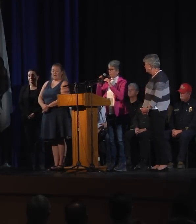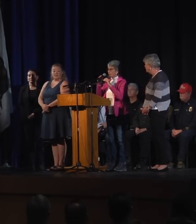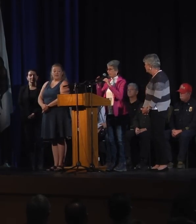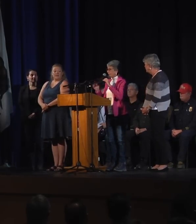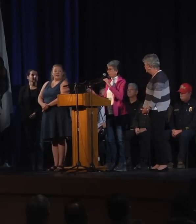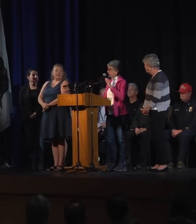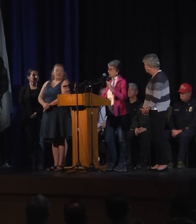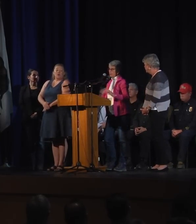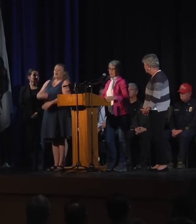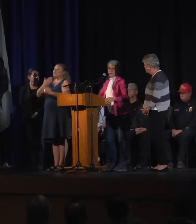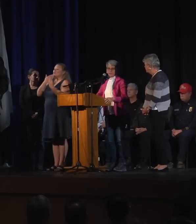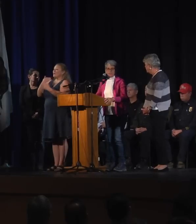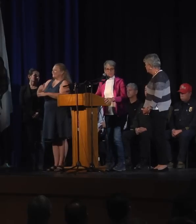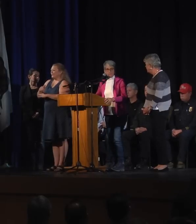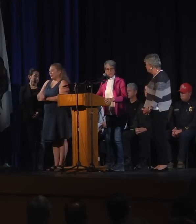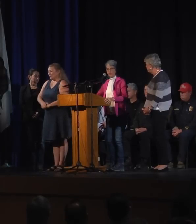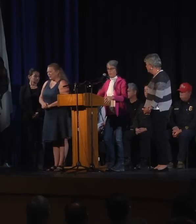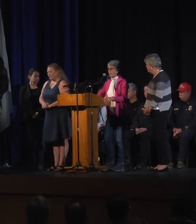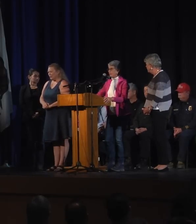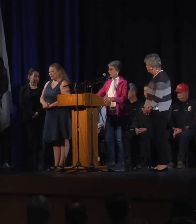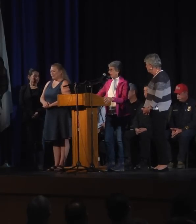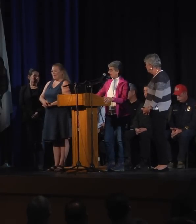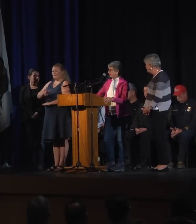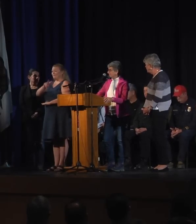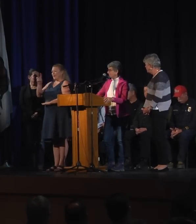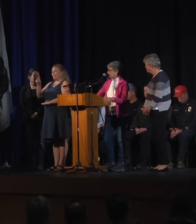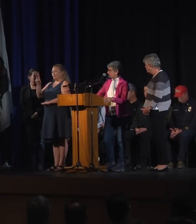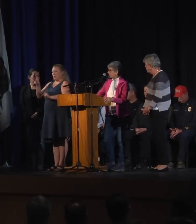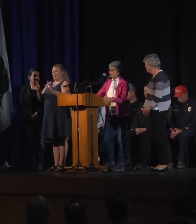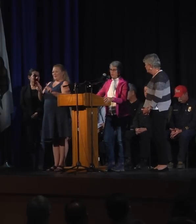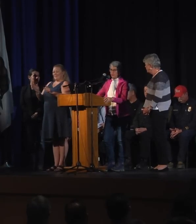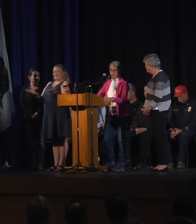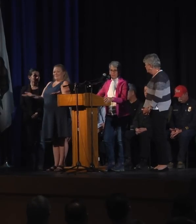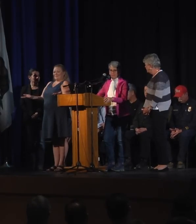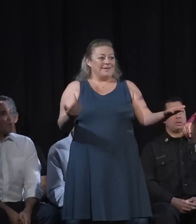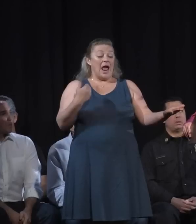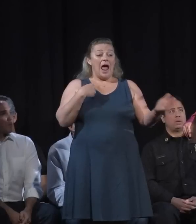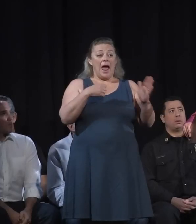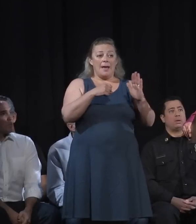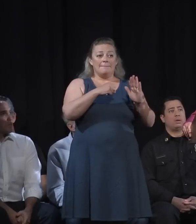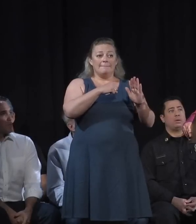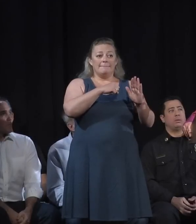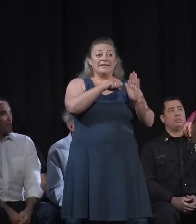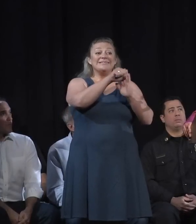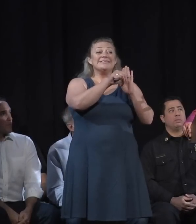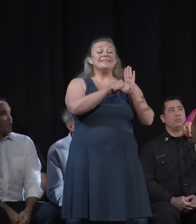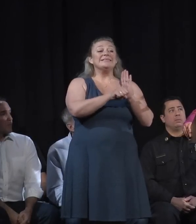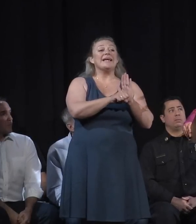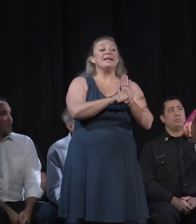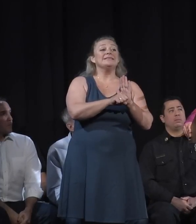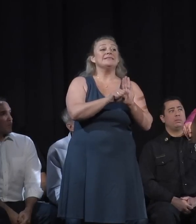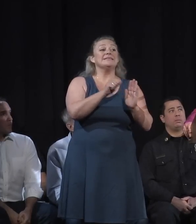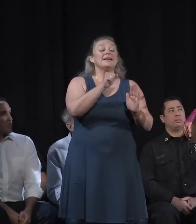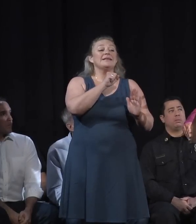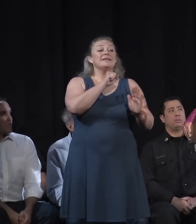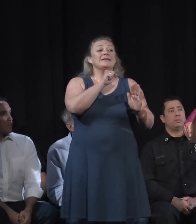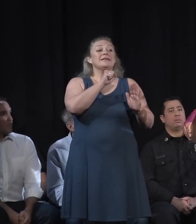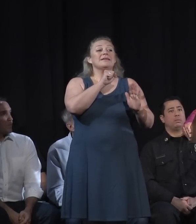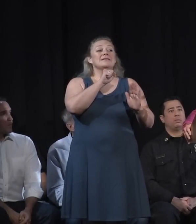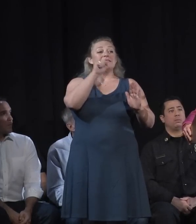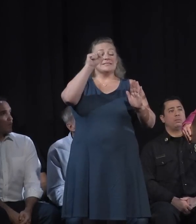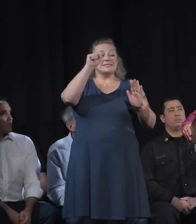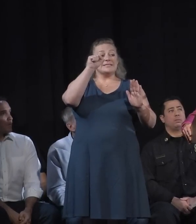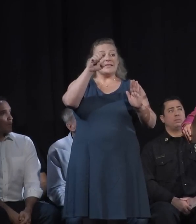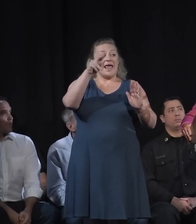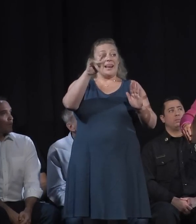So good afternoon, Venturans. I'm State Senator Hannah Beth Jackson. I represent the